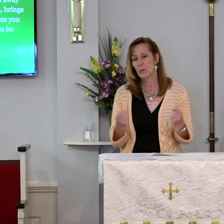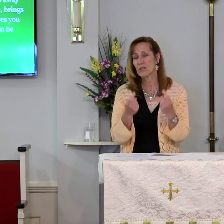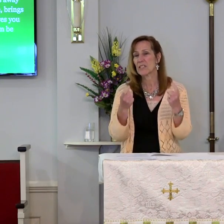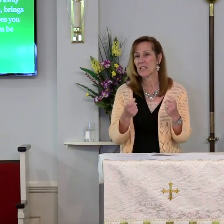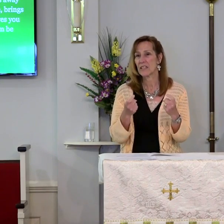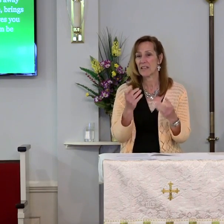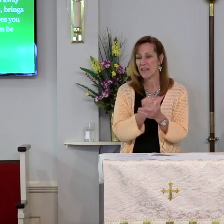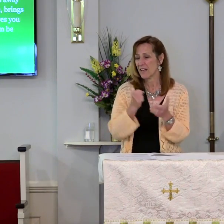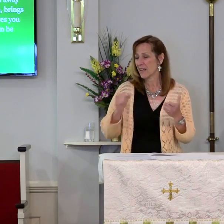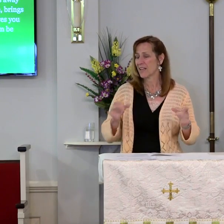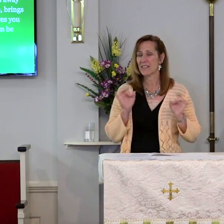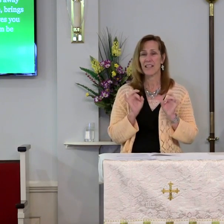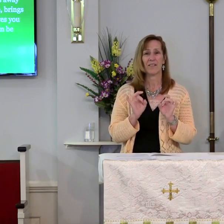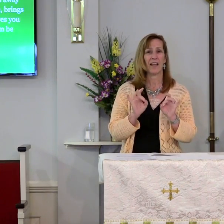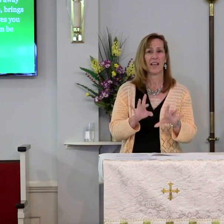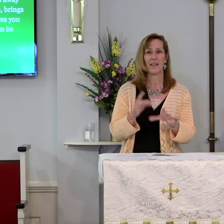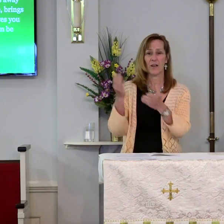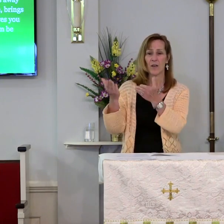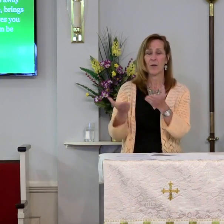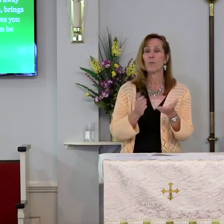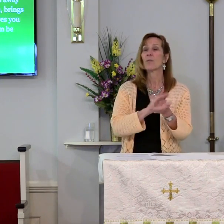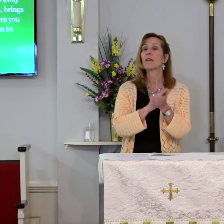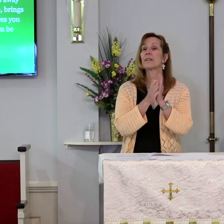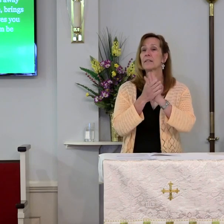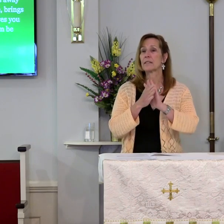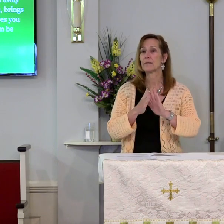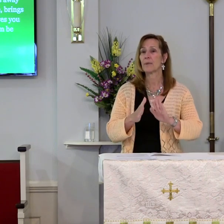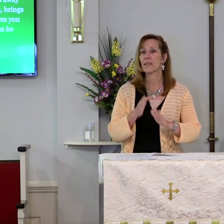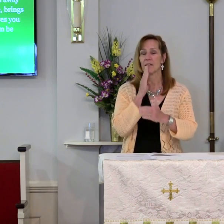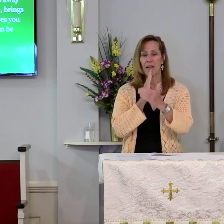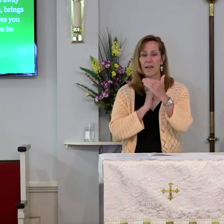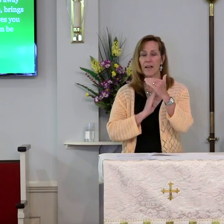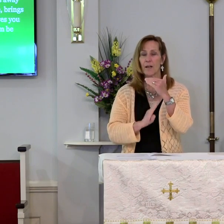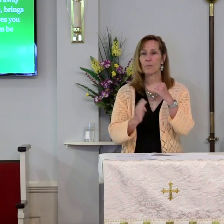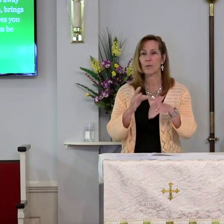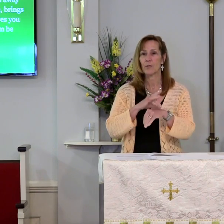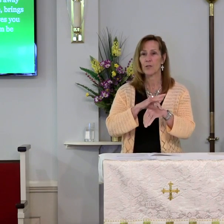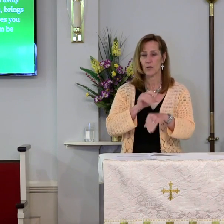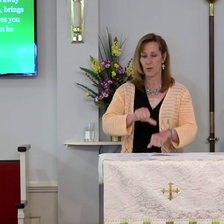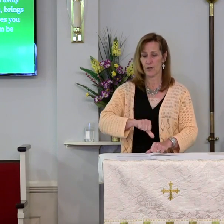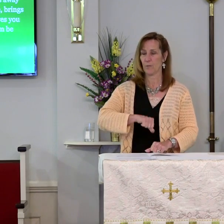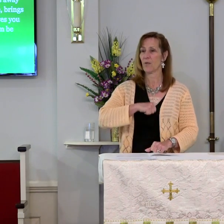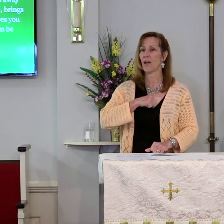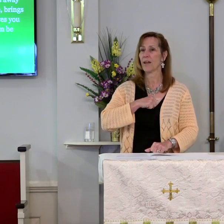casts out hate, brings peace, and humbles earthly pride.